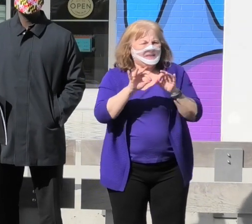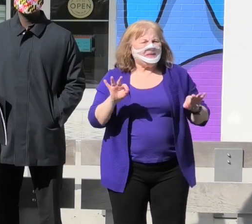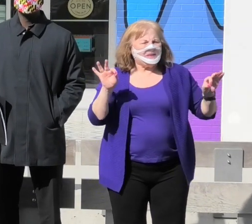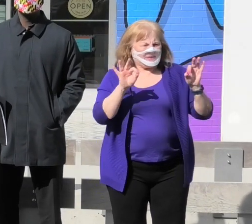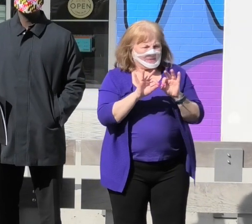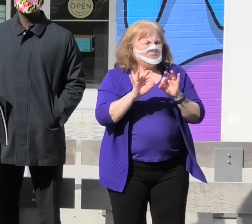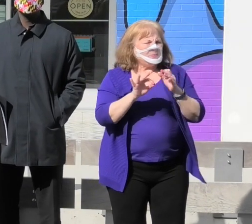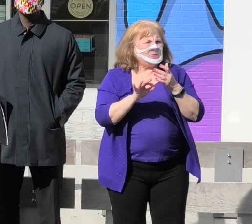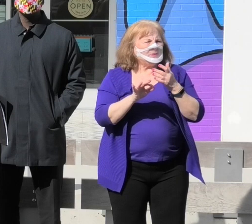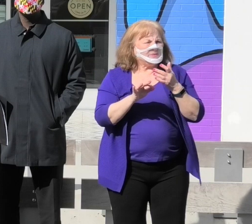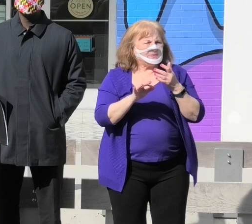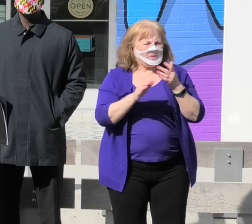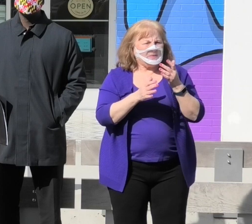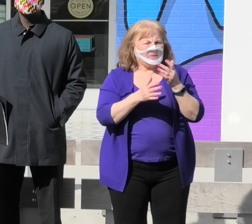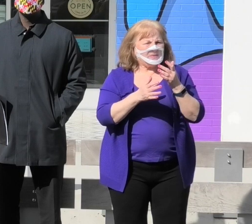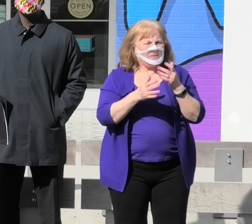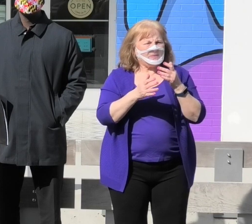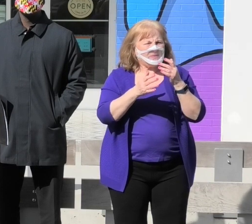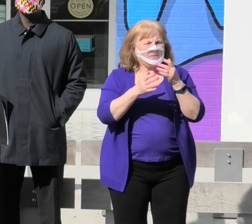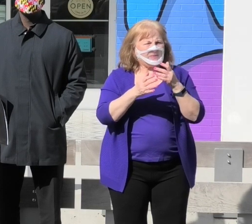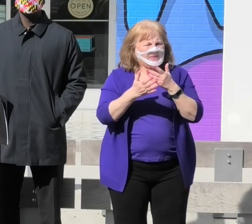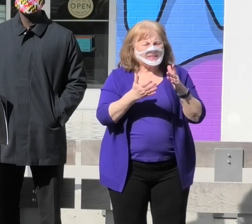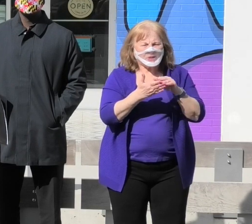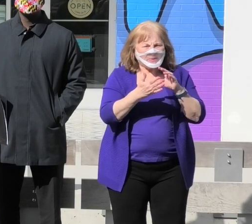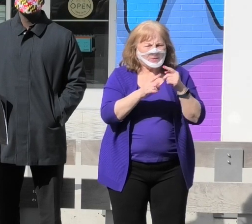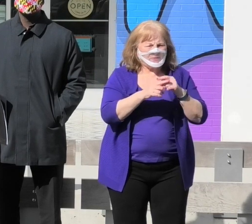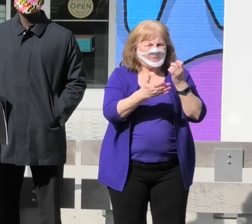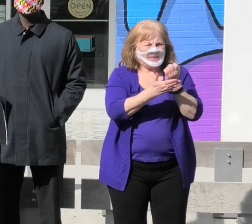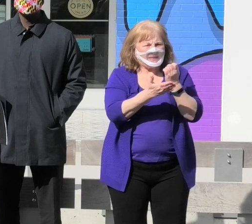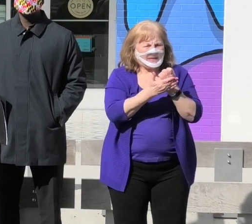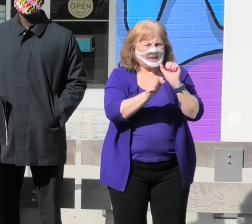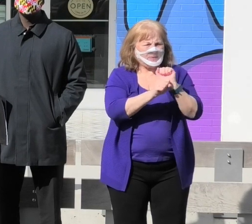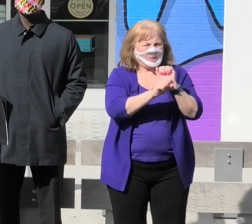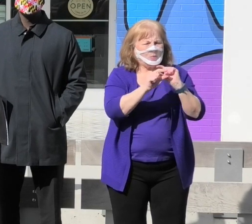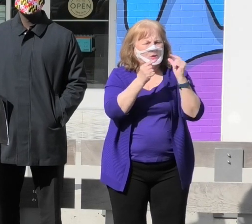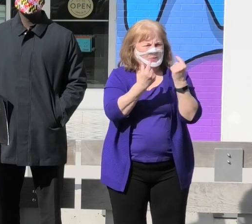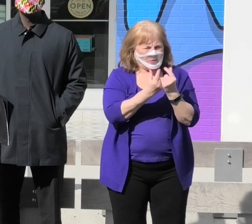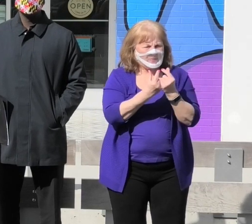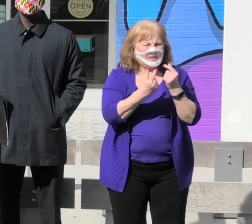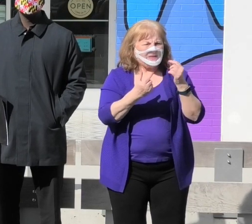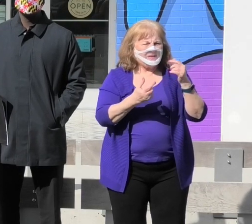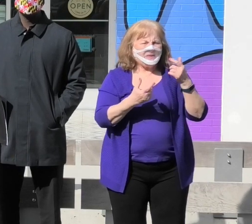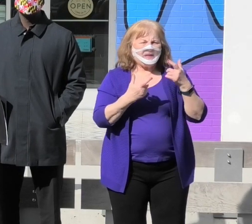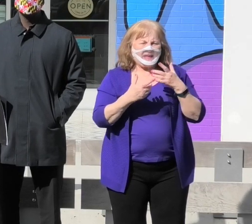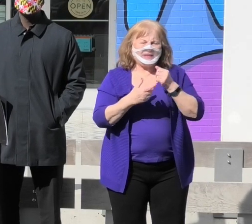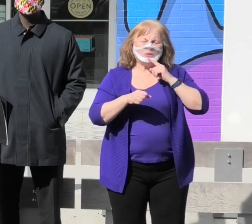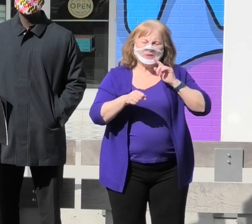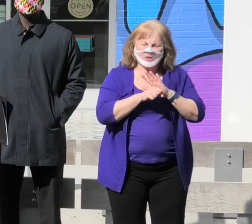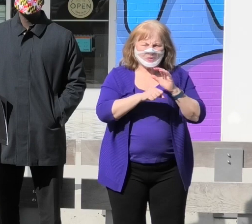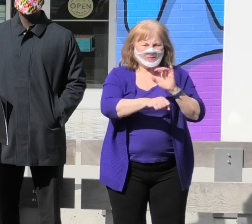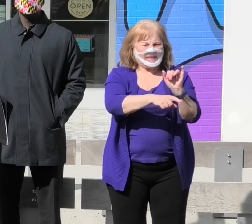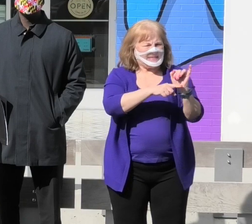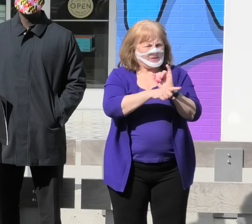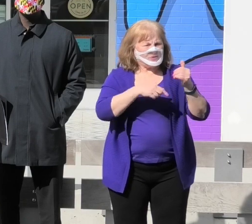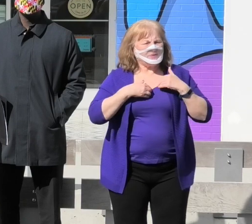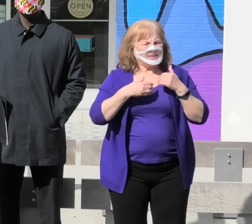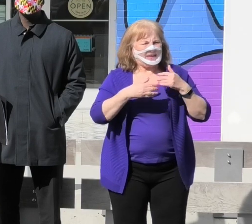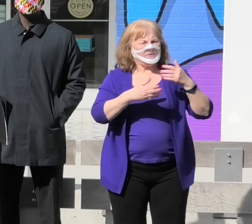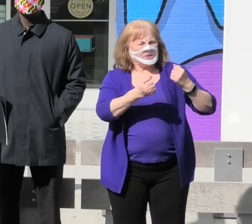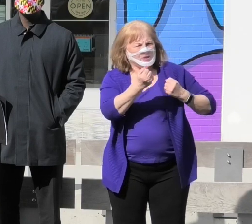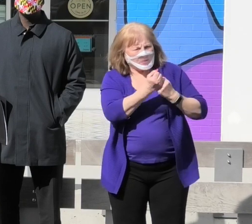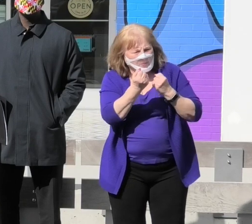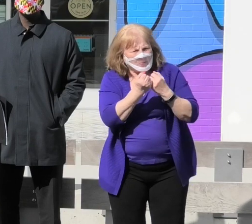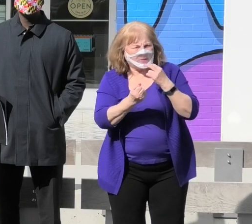work group were to increase communication and cohesion within industries, ensure industries have access to support and